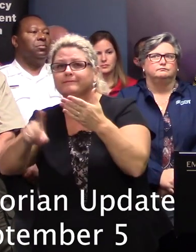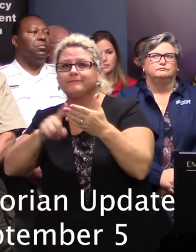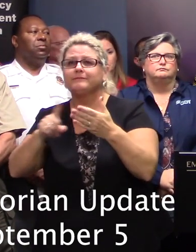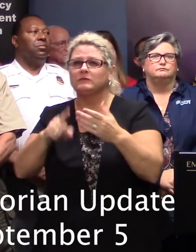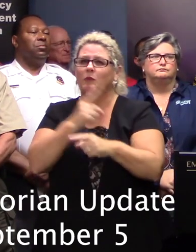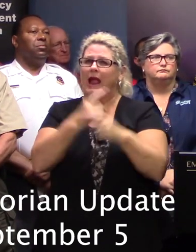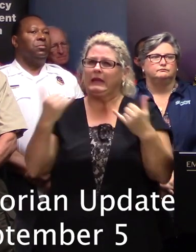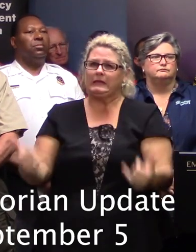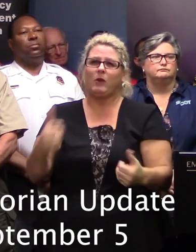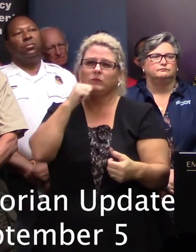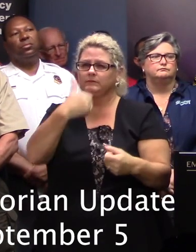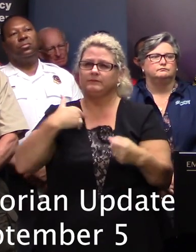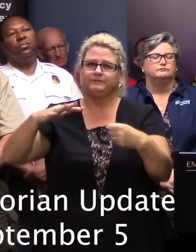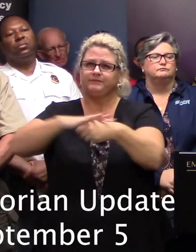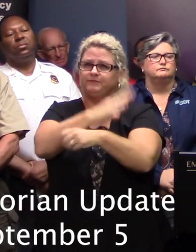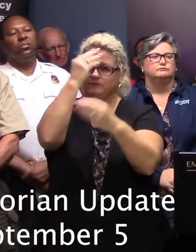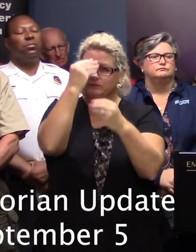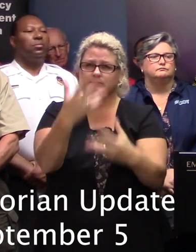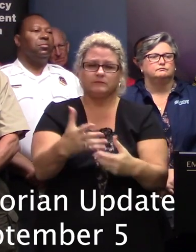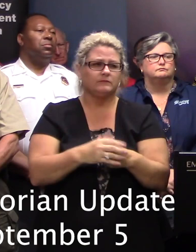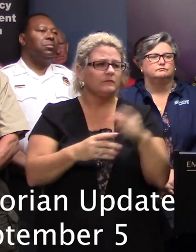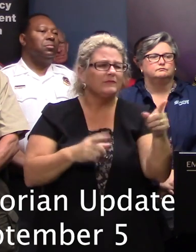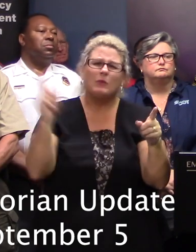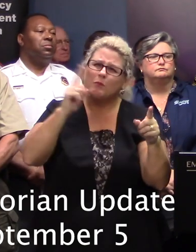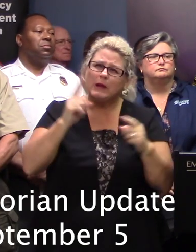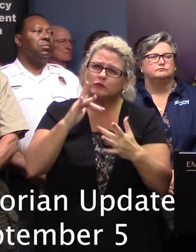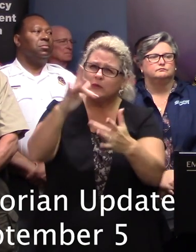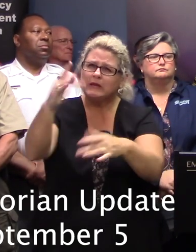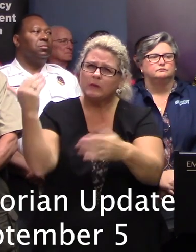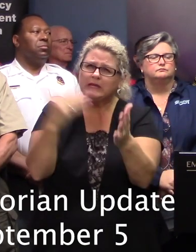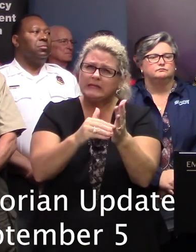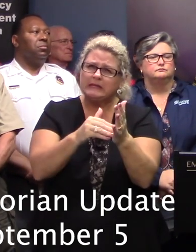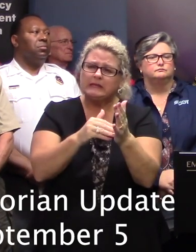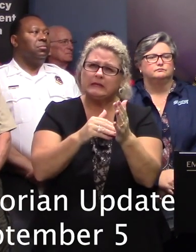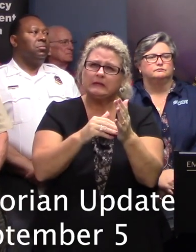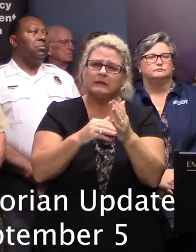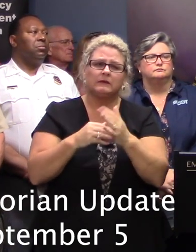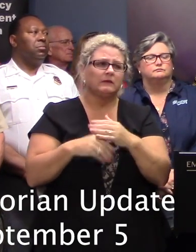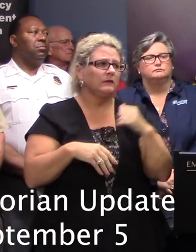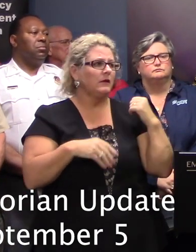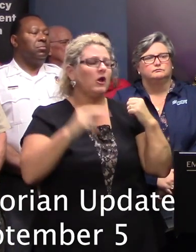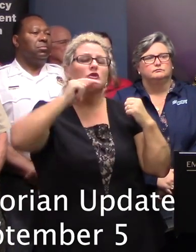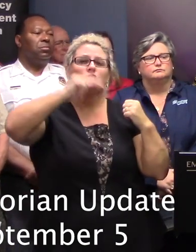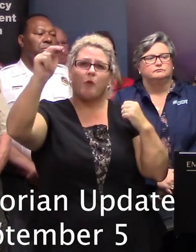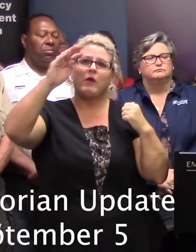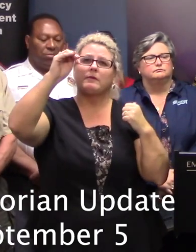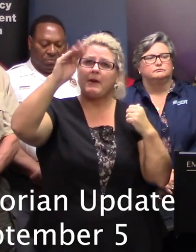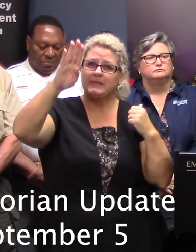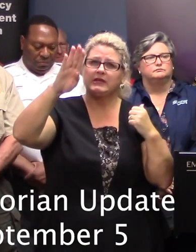information right now and can you just re-say where those tornadoes were confirmed I believe they're in North Merrill Beach